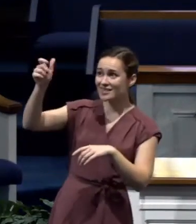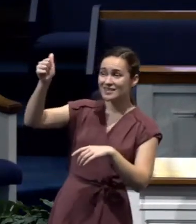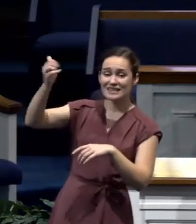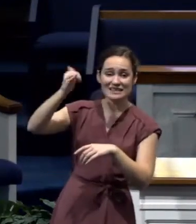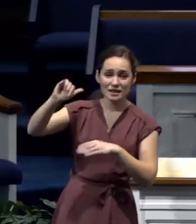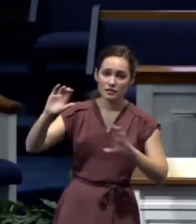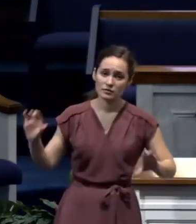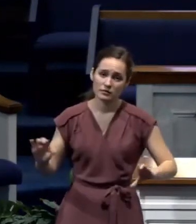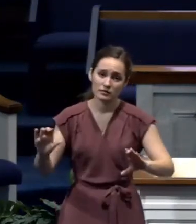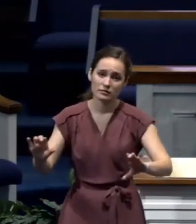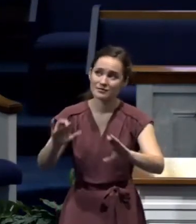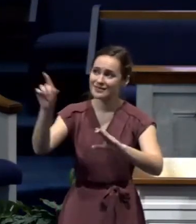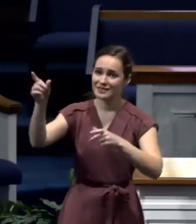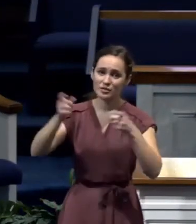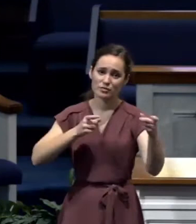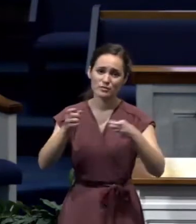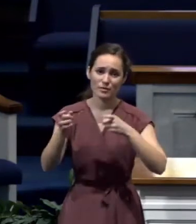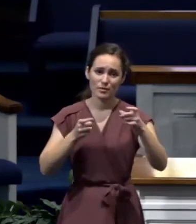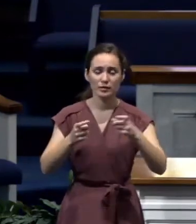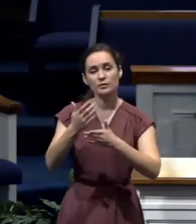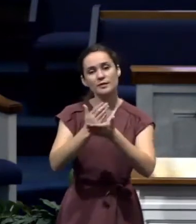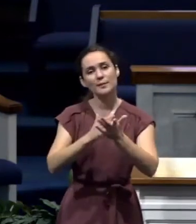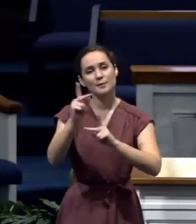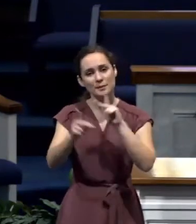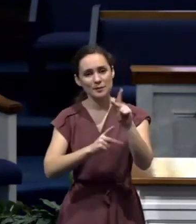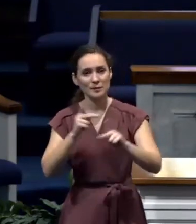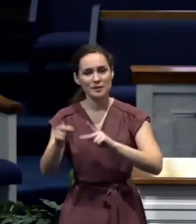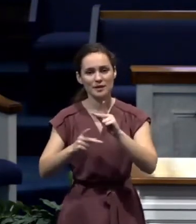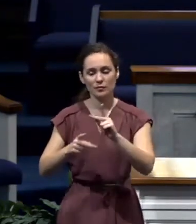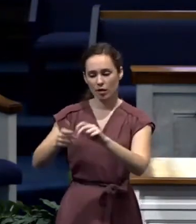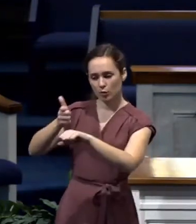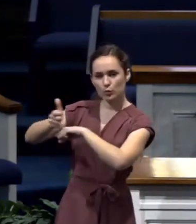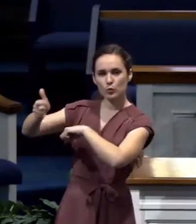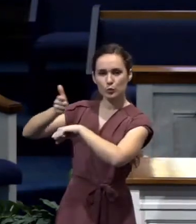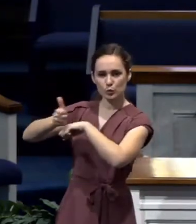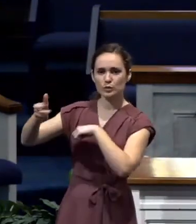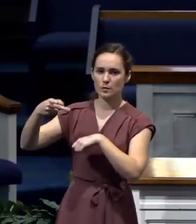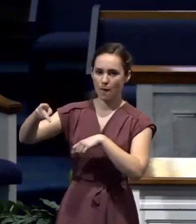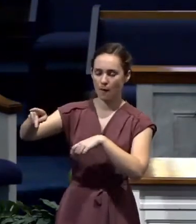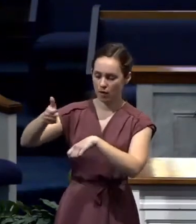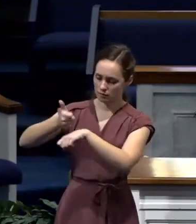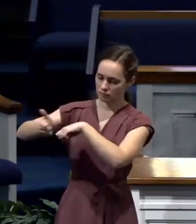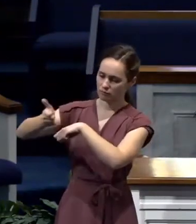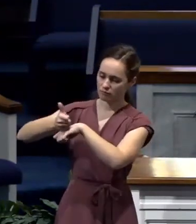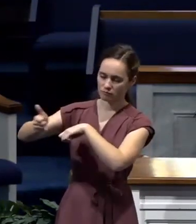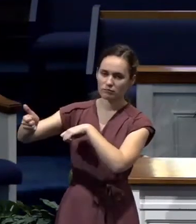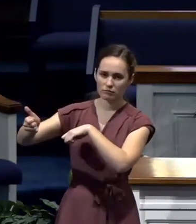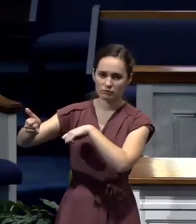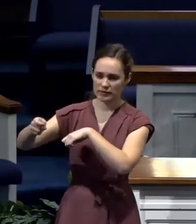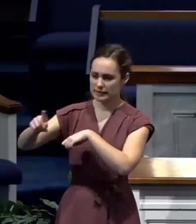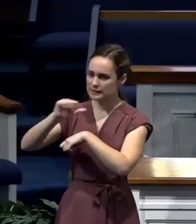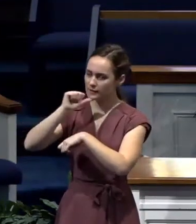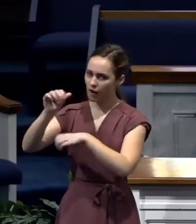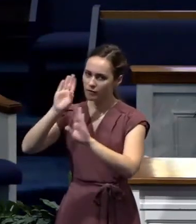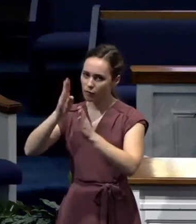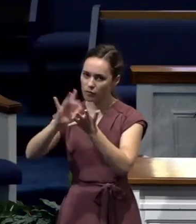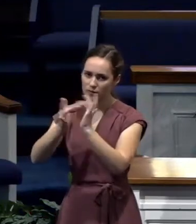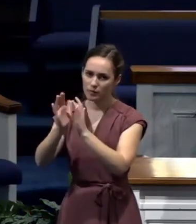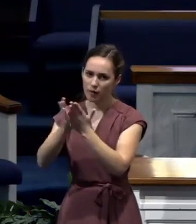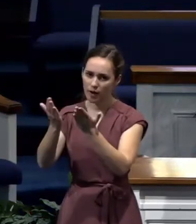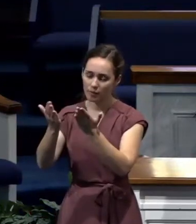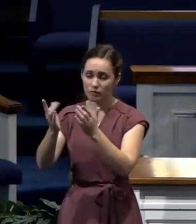And so Paul said, there are some people that are accusing him of compromising on one hand, but yet on the other hand, they're preaching Christ.